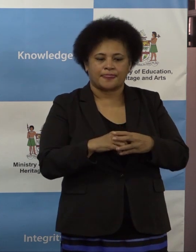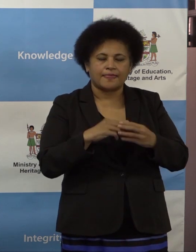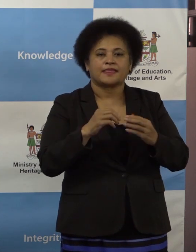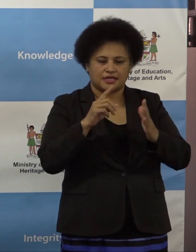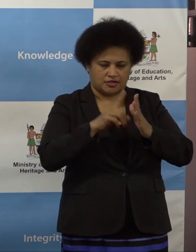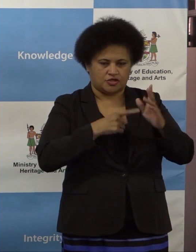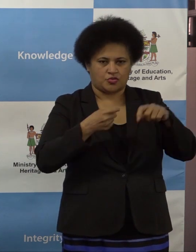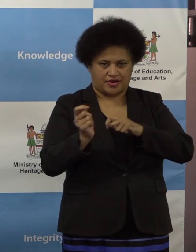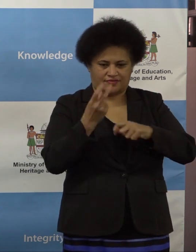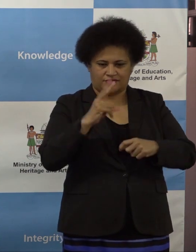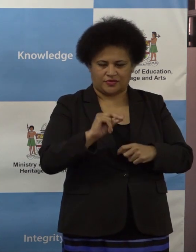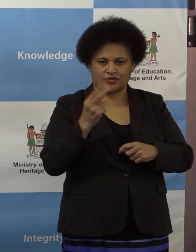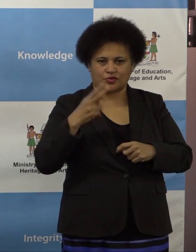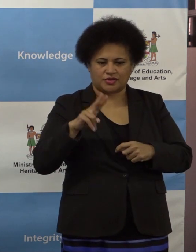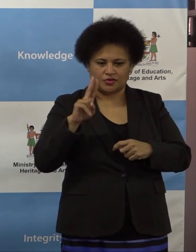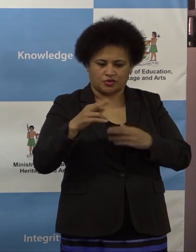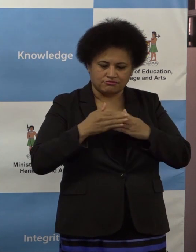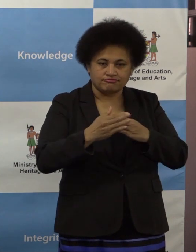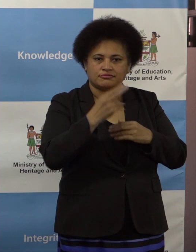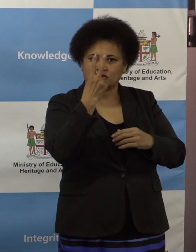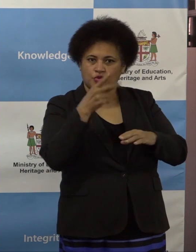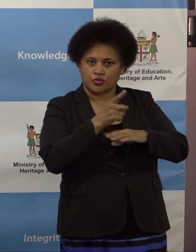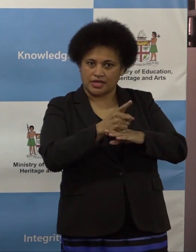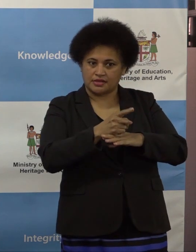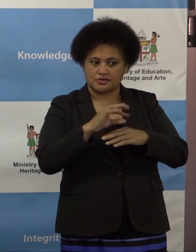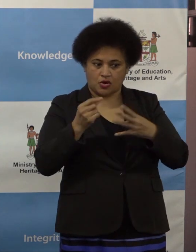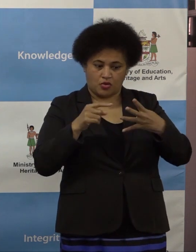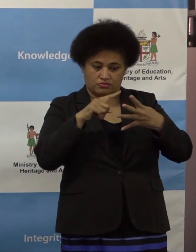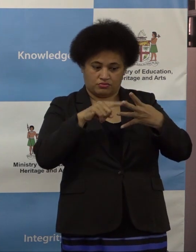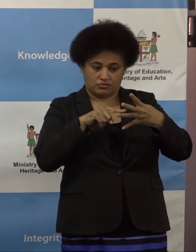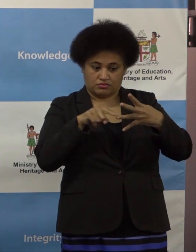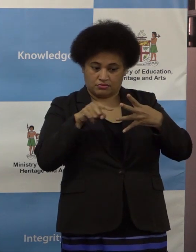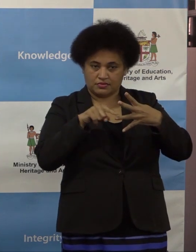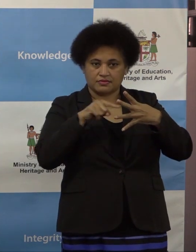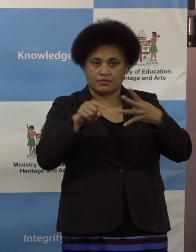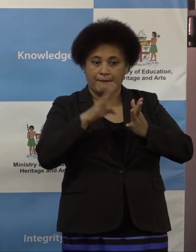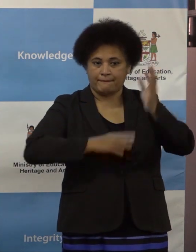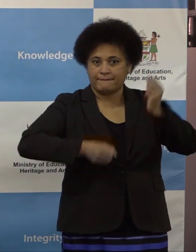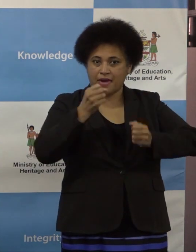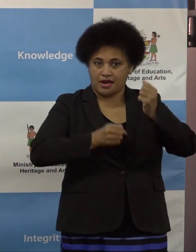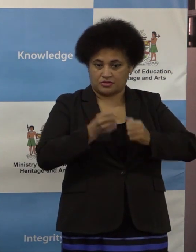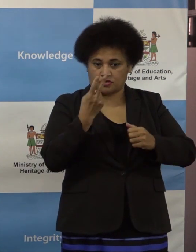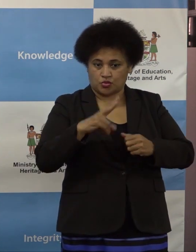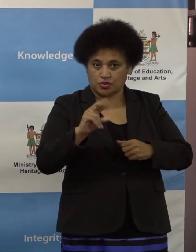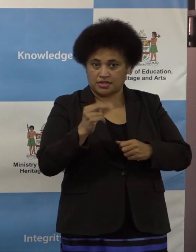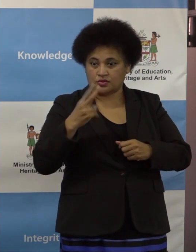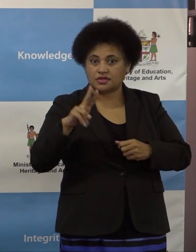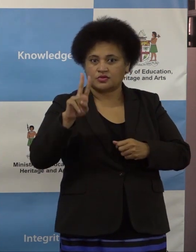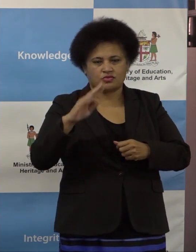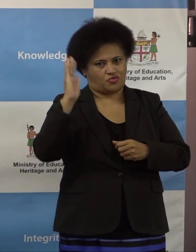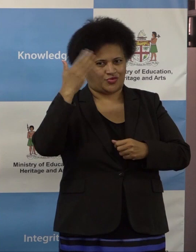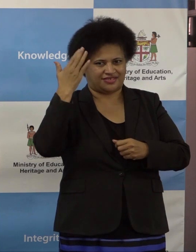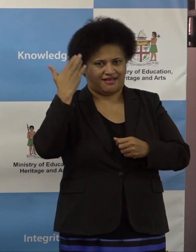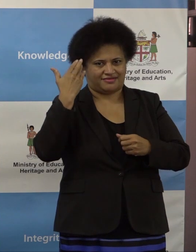weeks. We expect the results to be out by mid-March 2022. This timing is based on